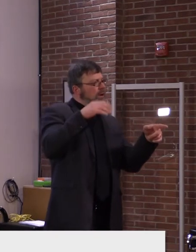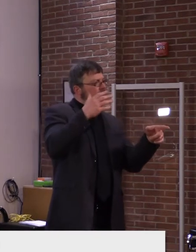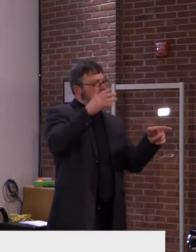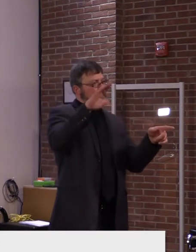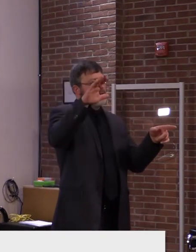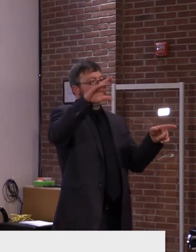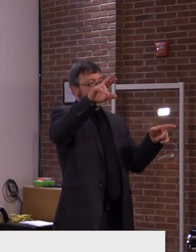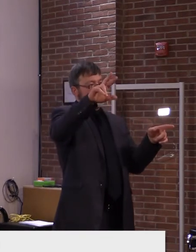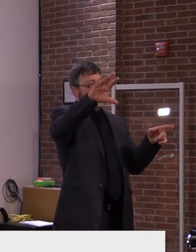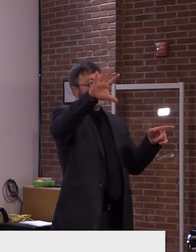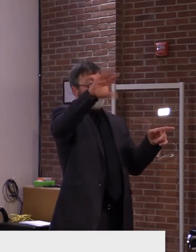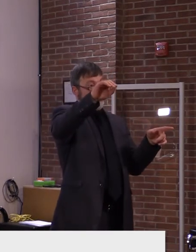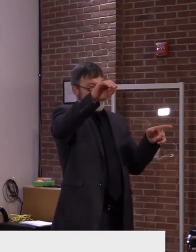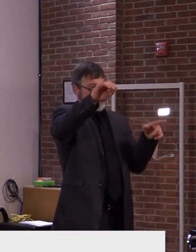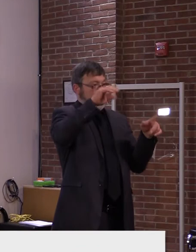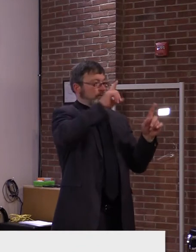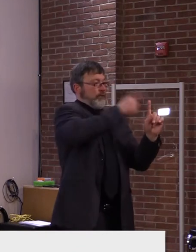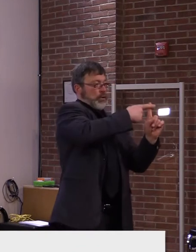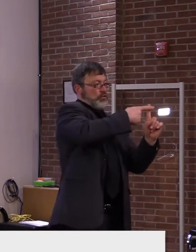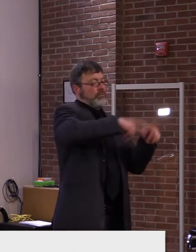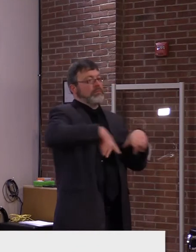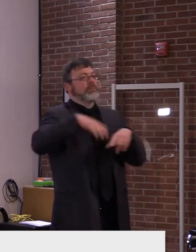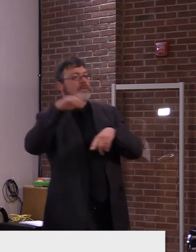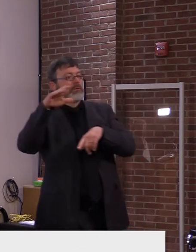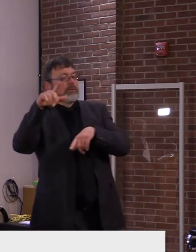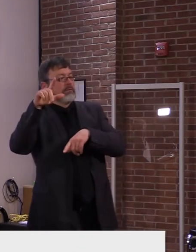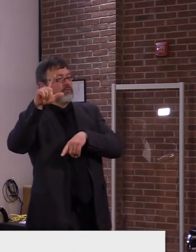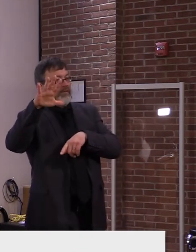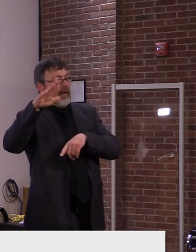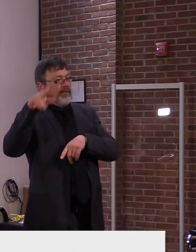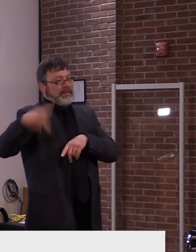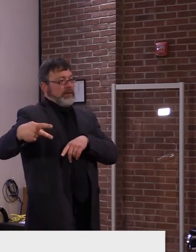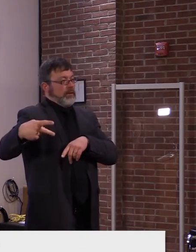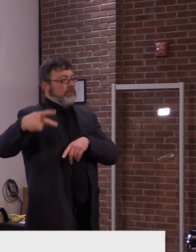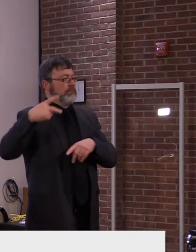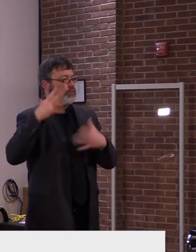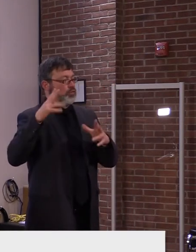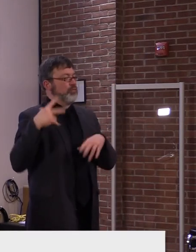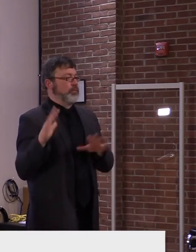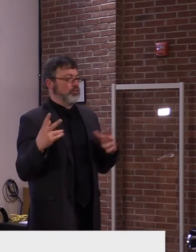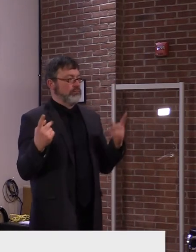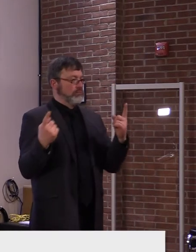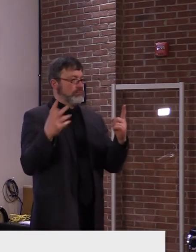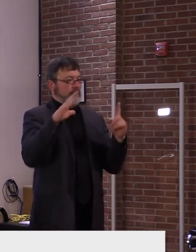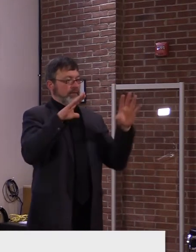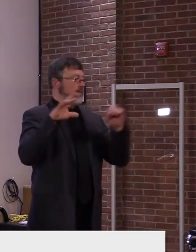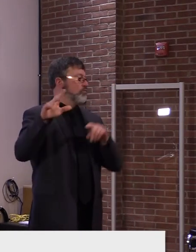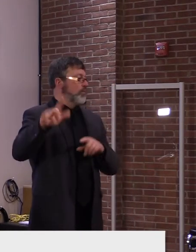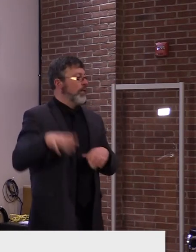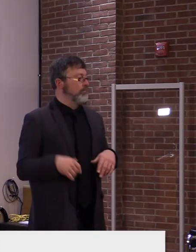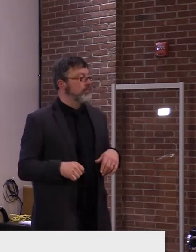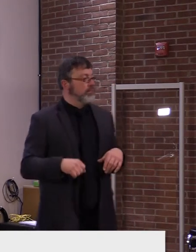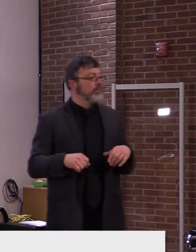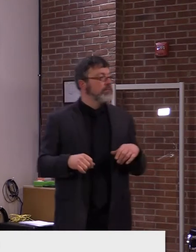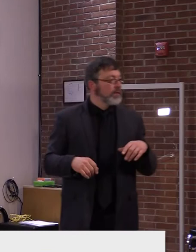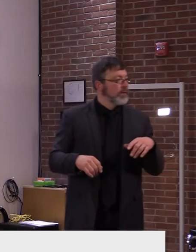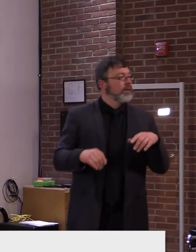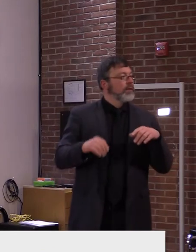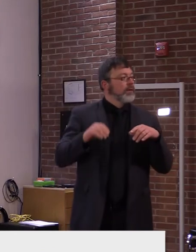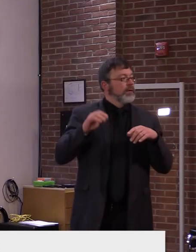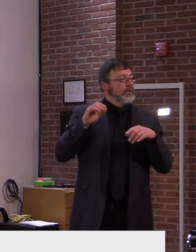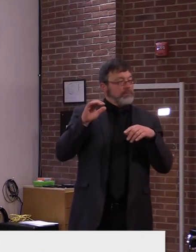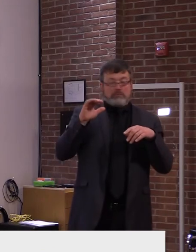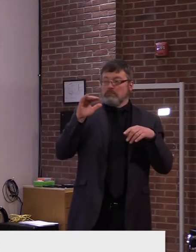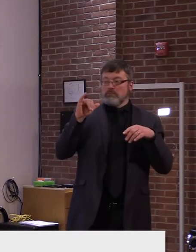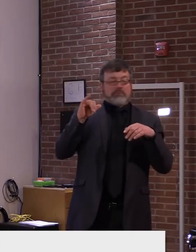I have a question is, uh, related to the new travel rules, uh, for, folks who are vaccinated. Is, is that going